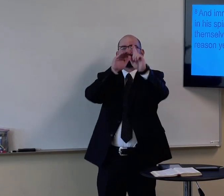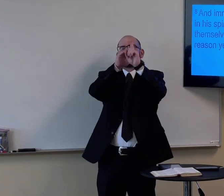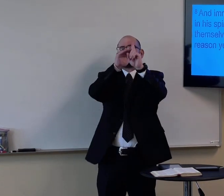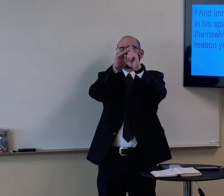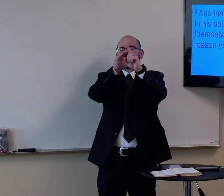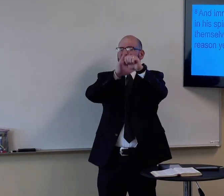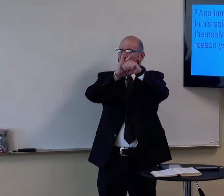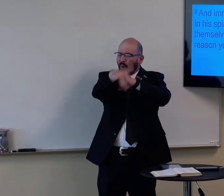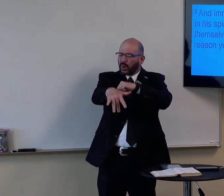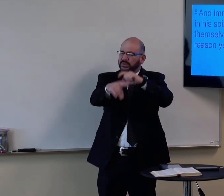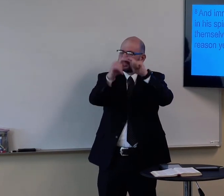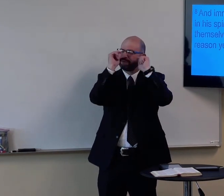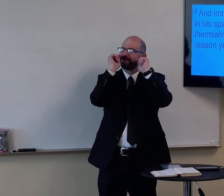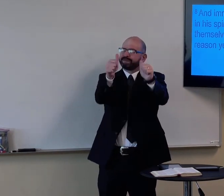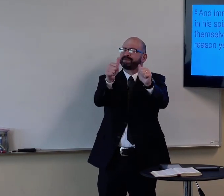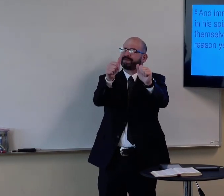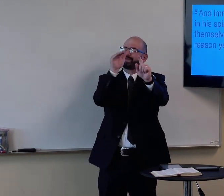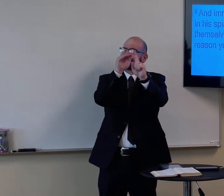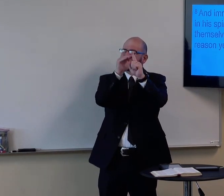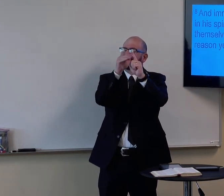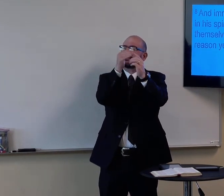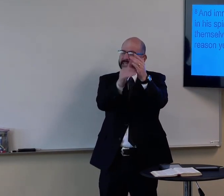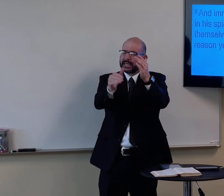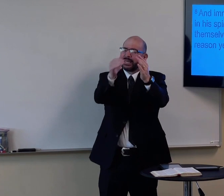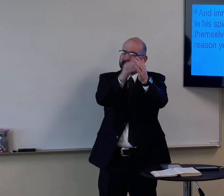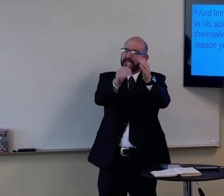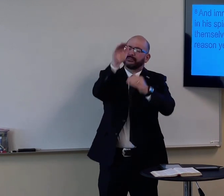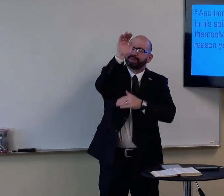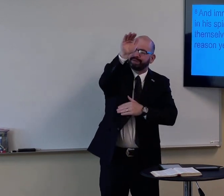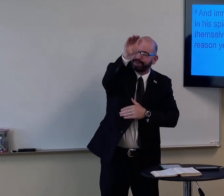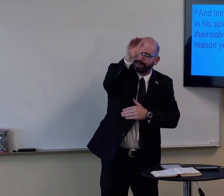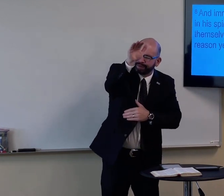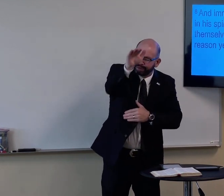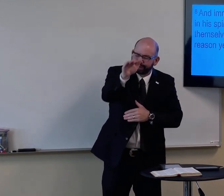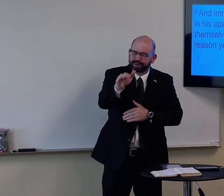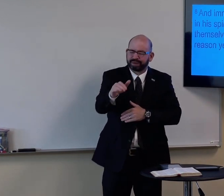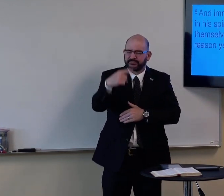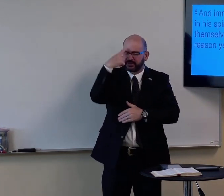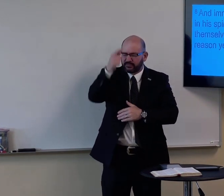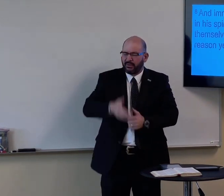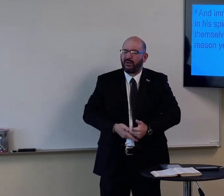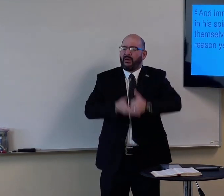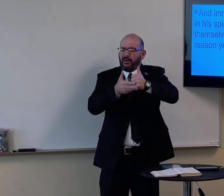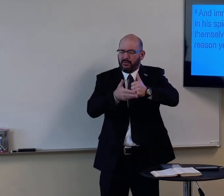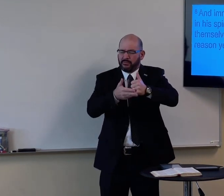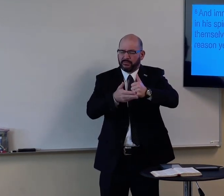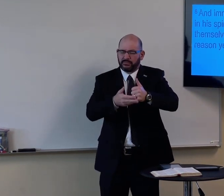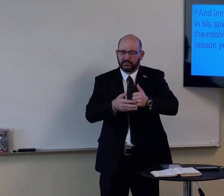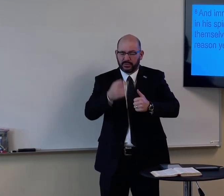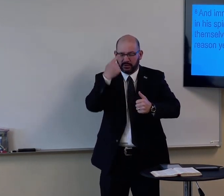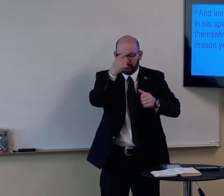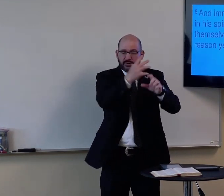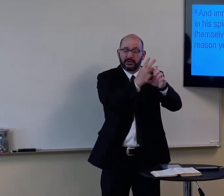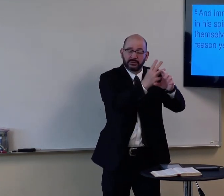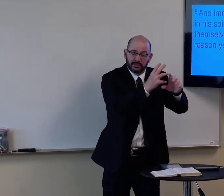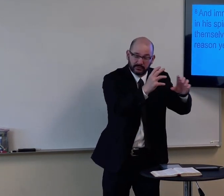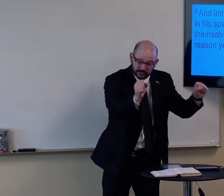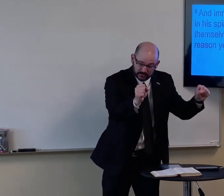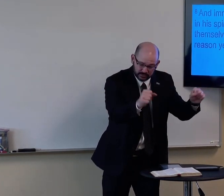Please help us to call on you early, immediately, and repeatedly for help, for